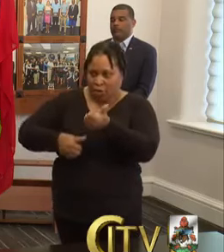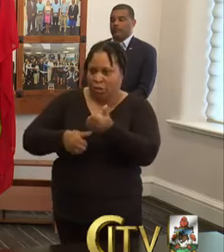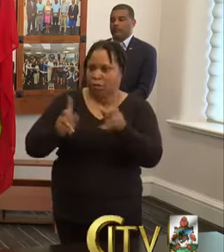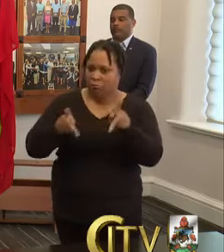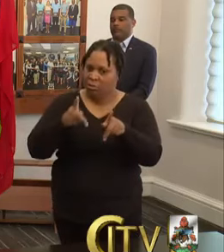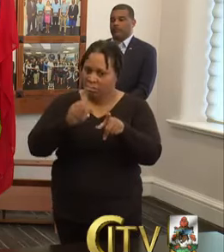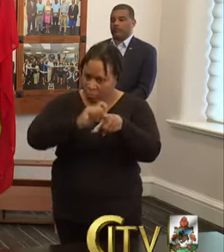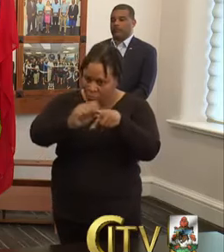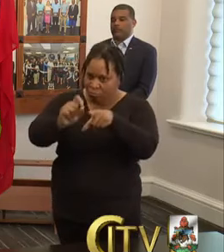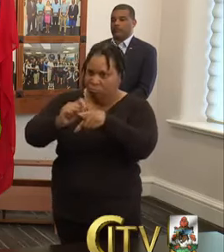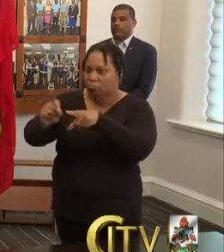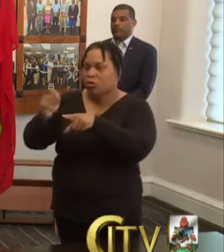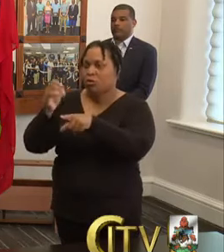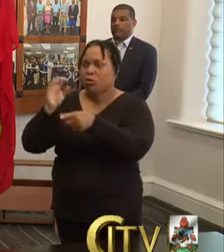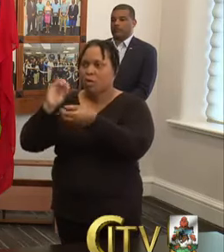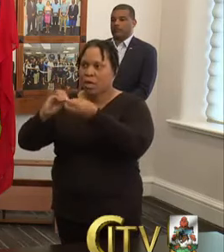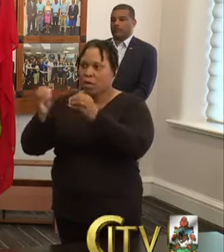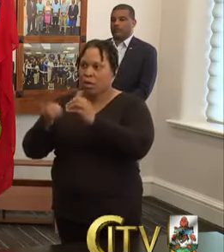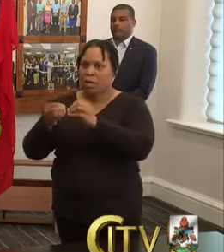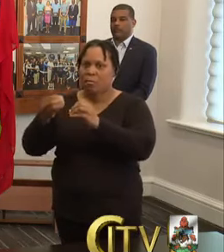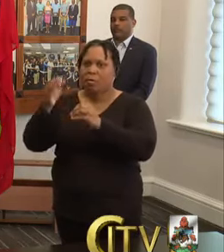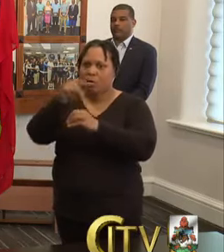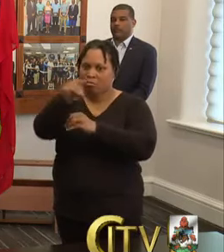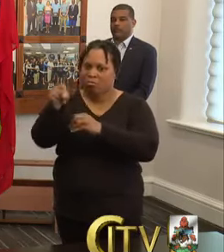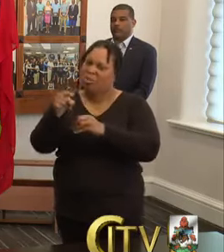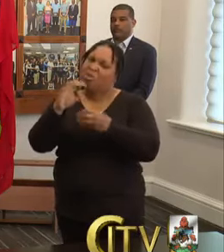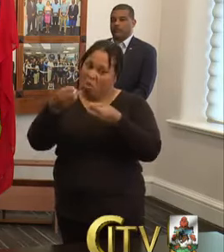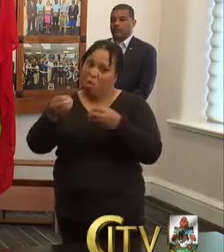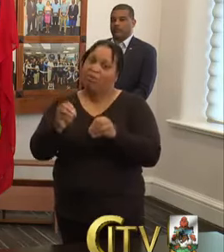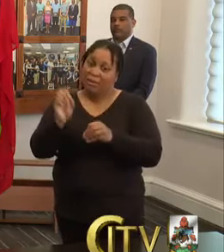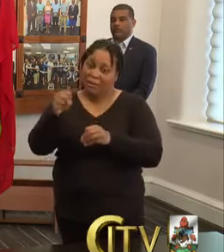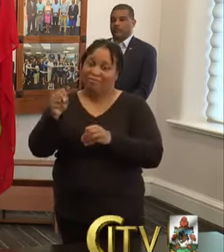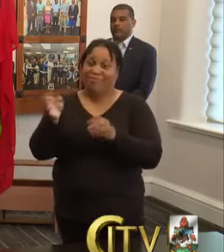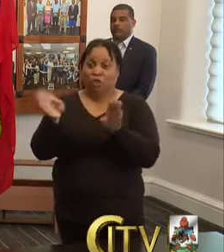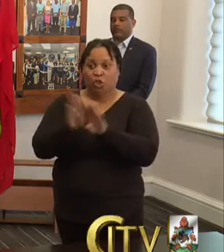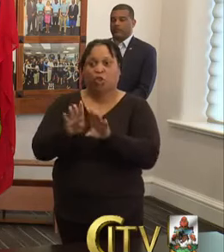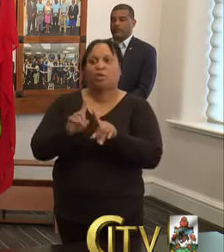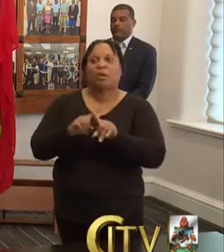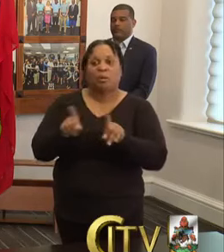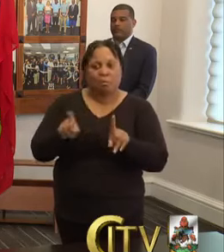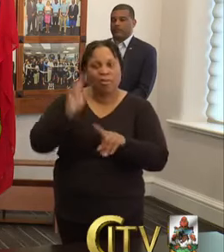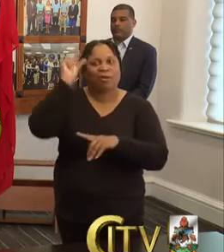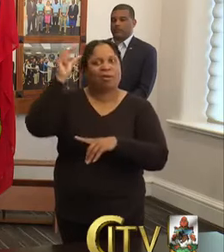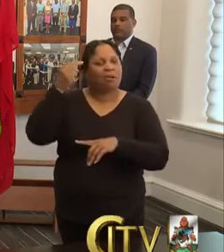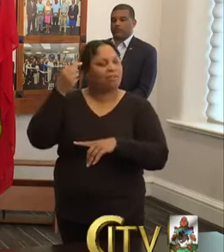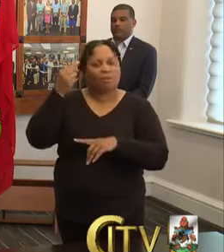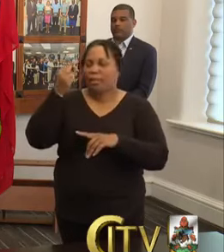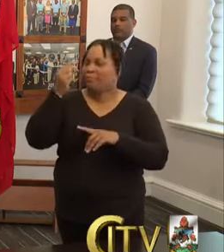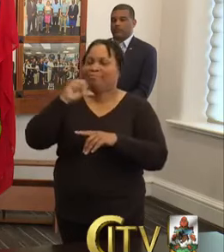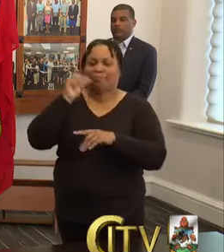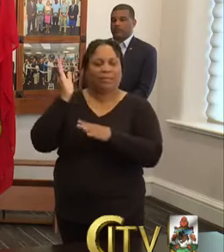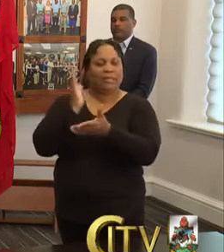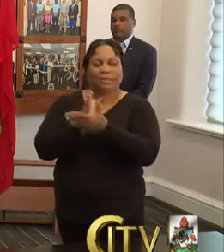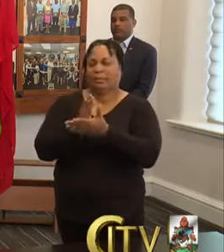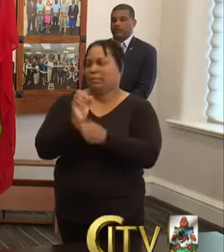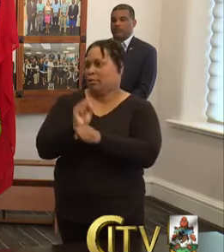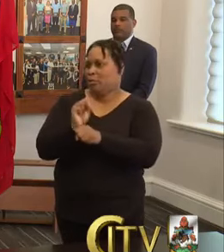call, uh, that number. Though the front line office is closed, as I said, government offices are closed, but the government has not stopped working.